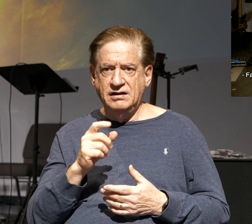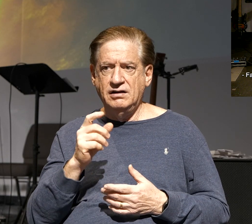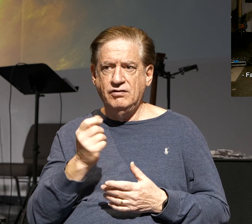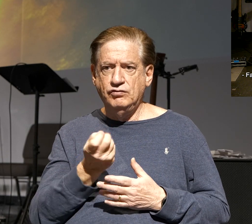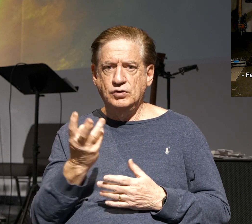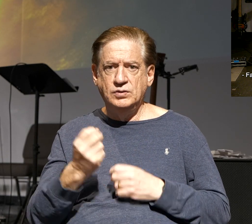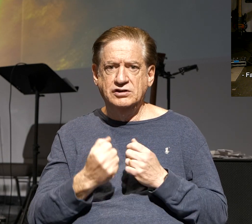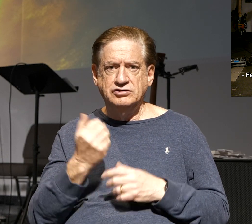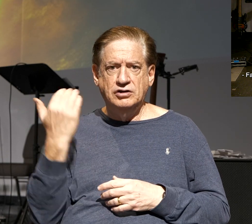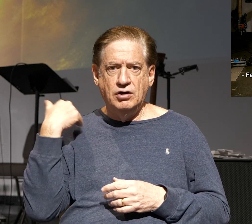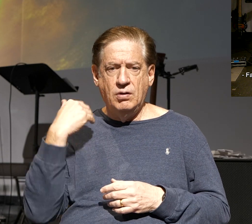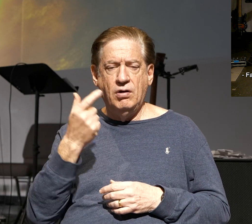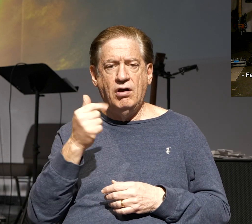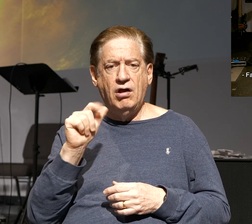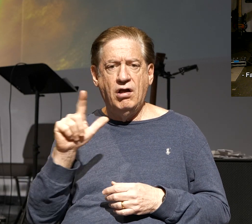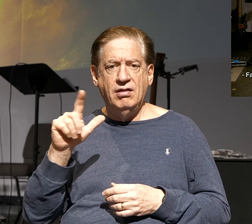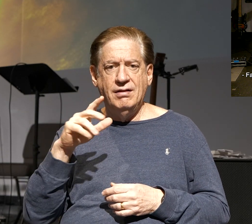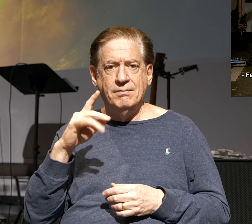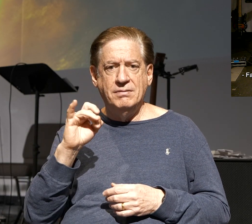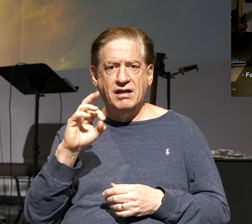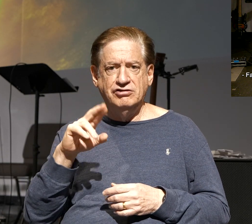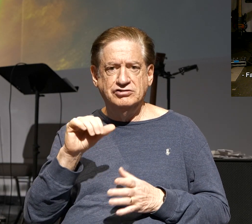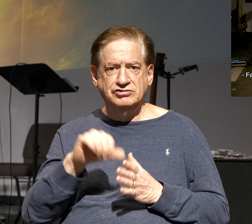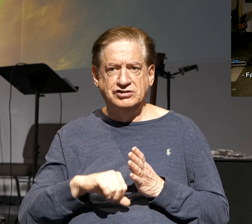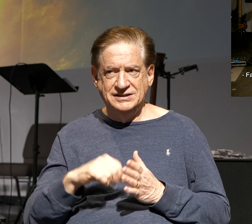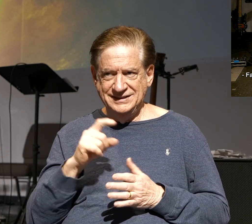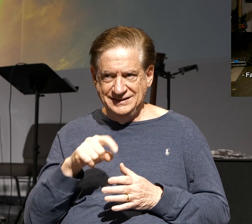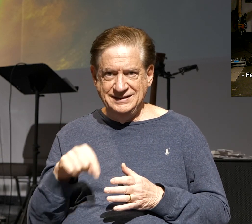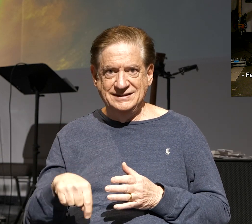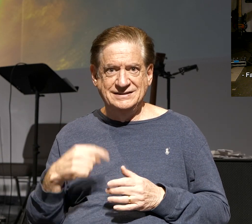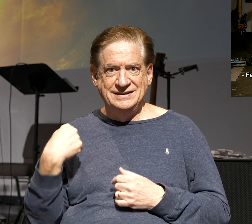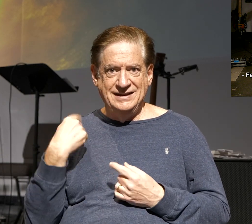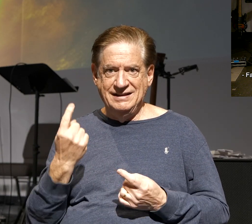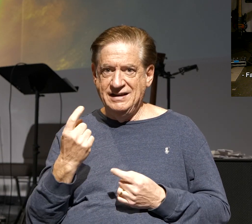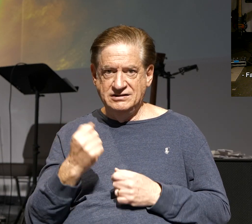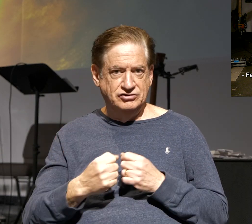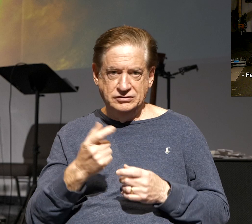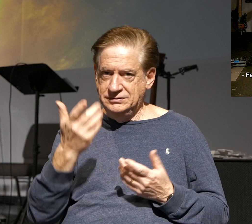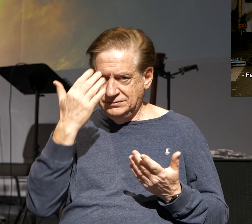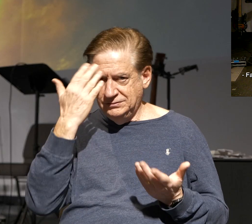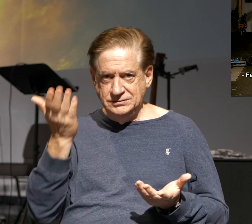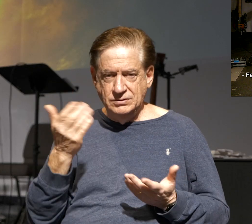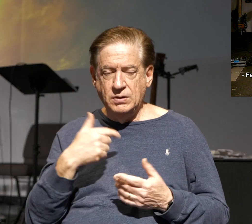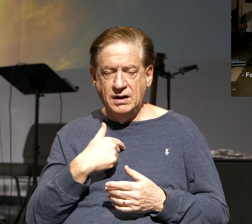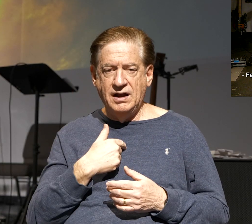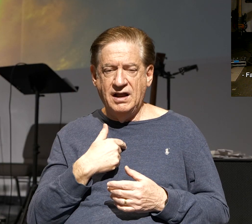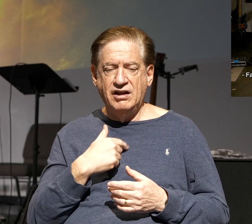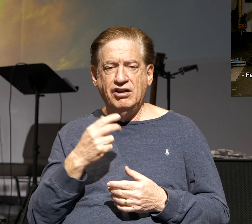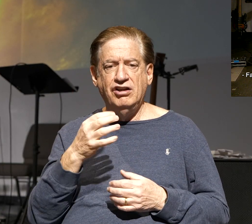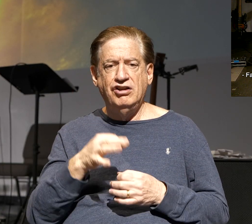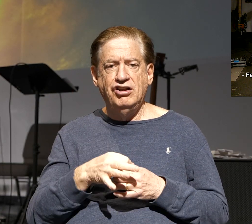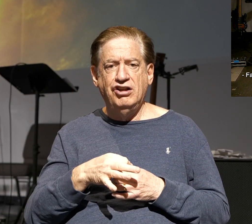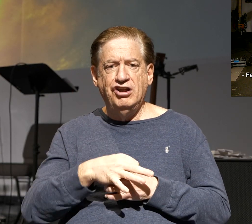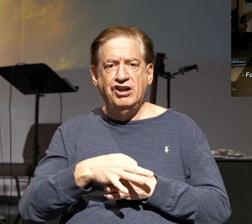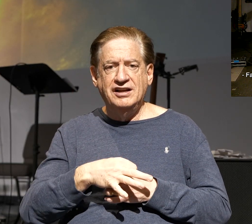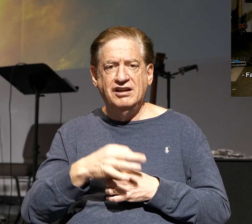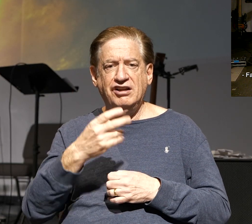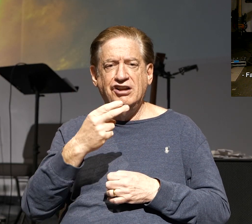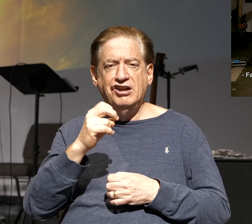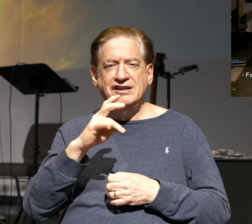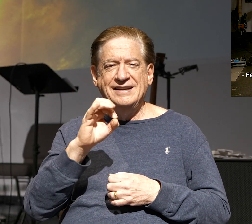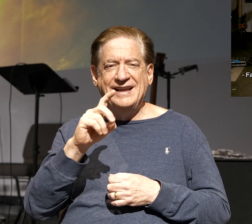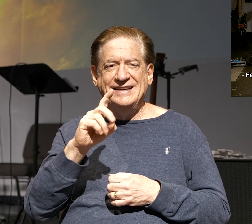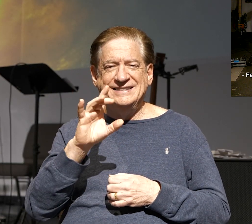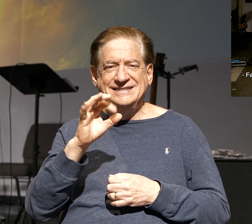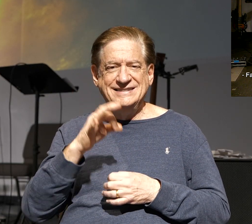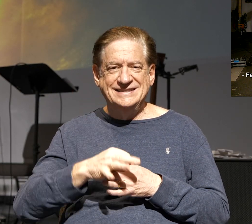surgery. I needed this within this last year, as many of you know. I had five herniated discs. And so